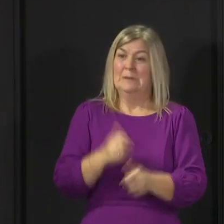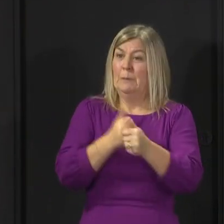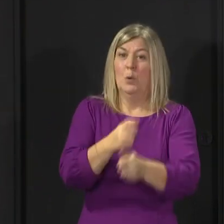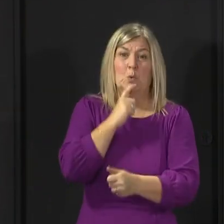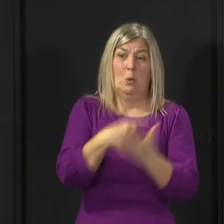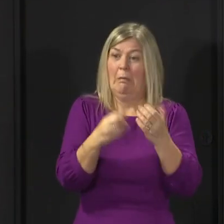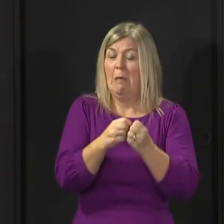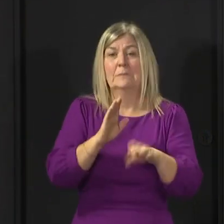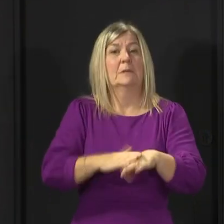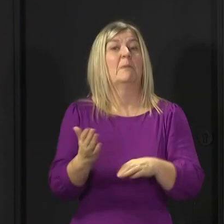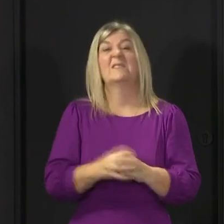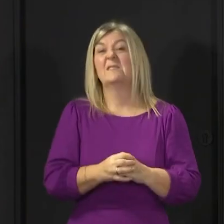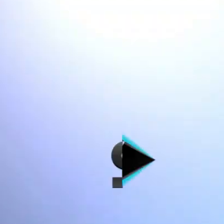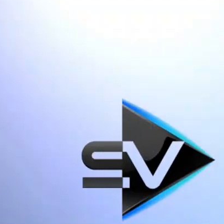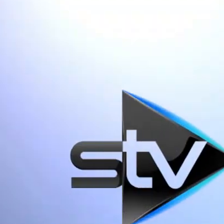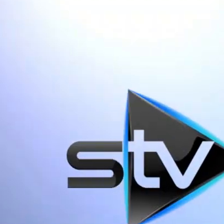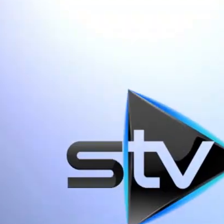any other sporting affiliation.